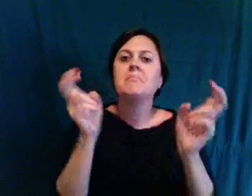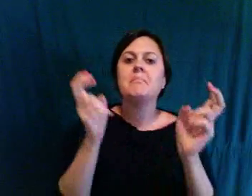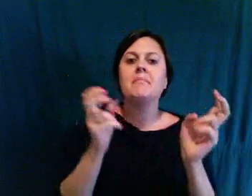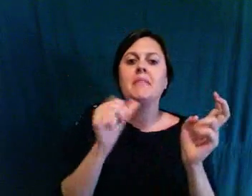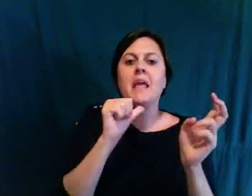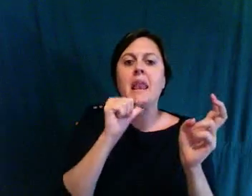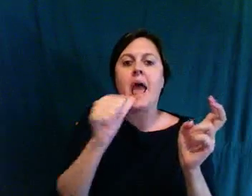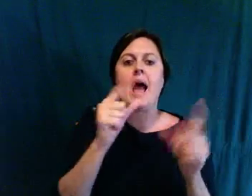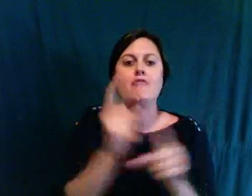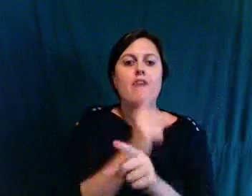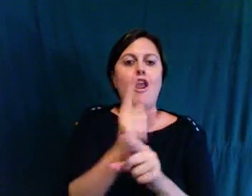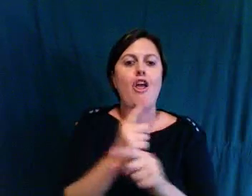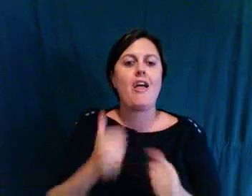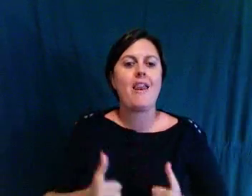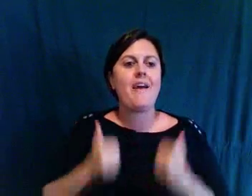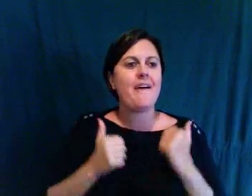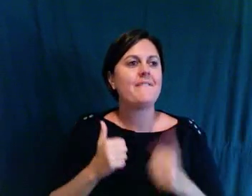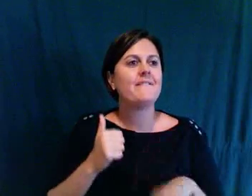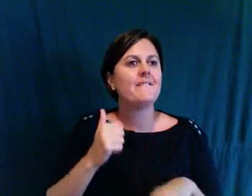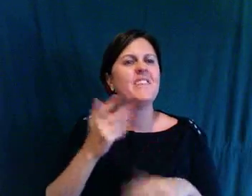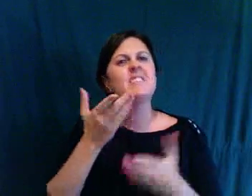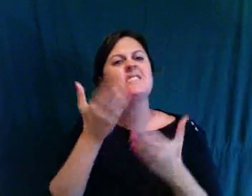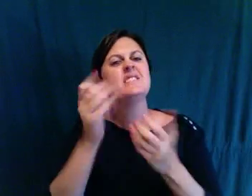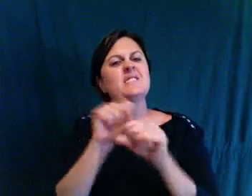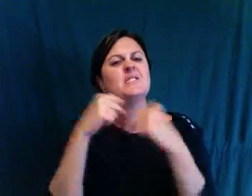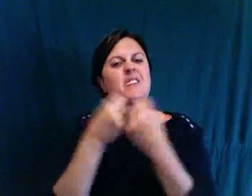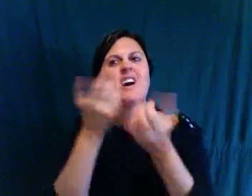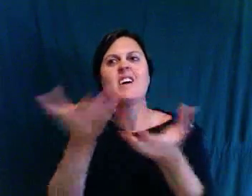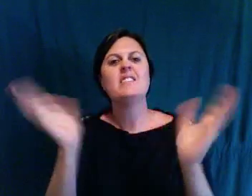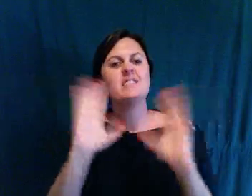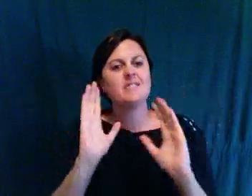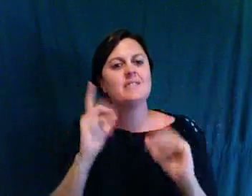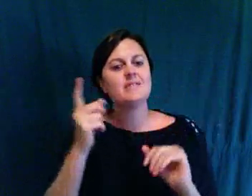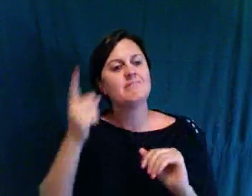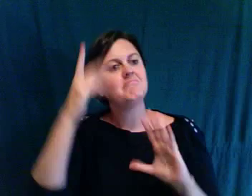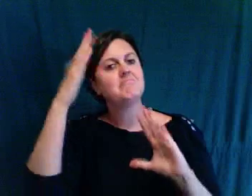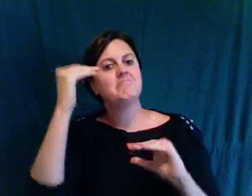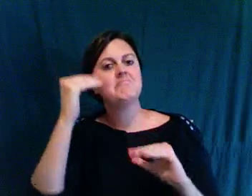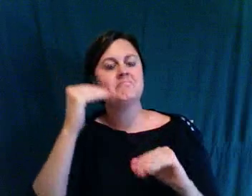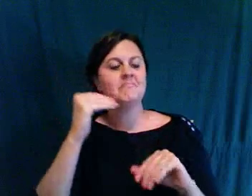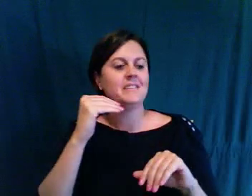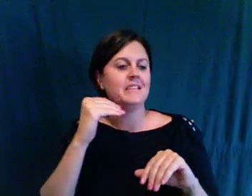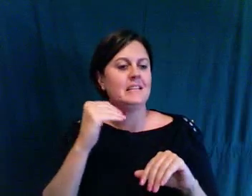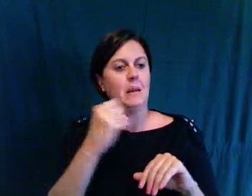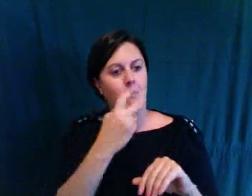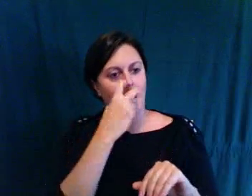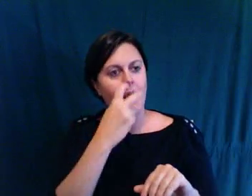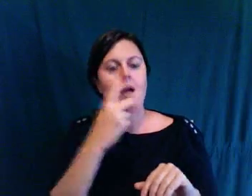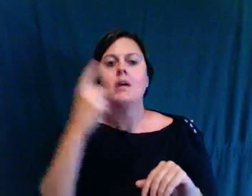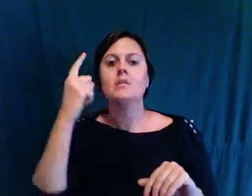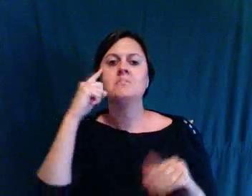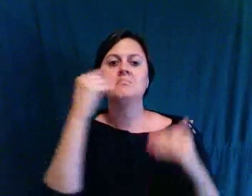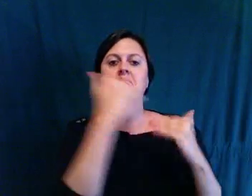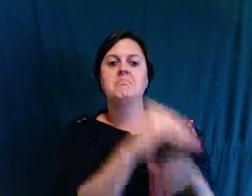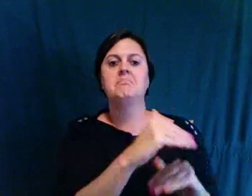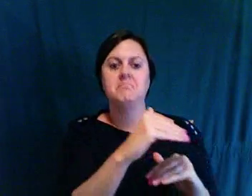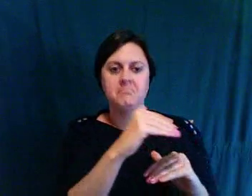create out of the concept of being blind. You just created your own way.